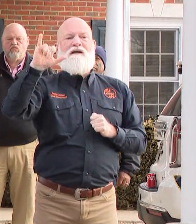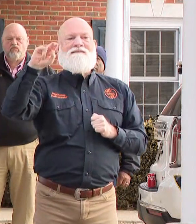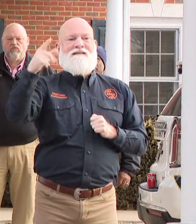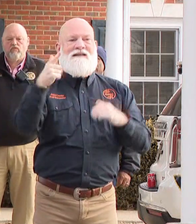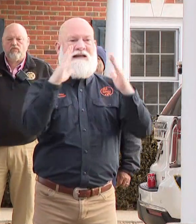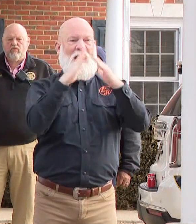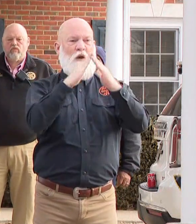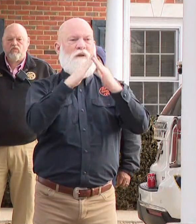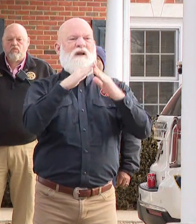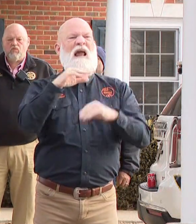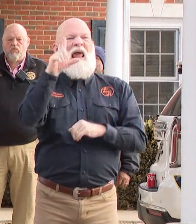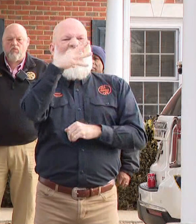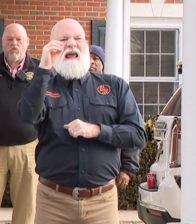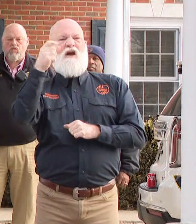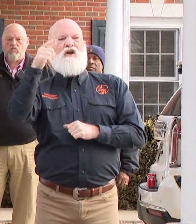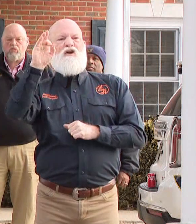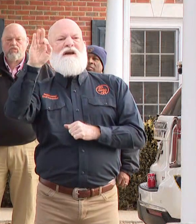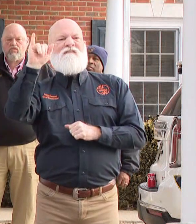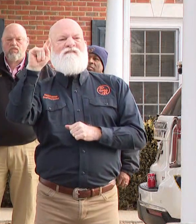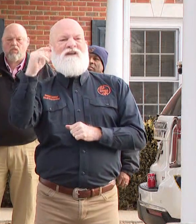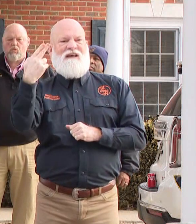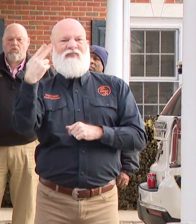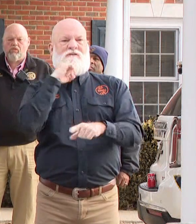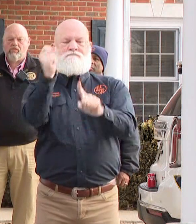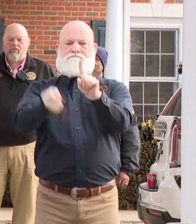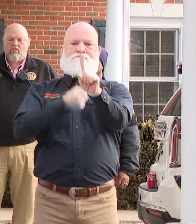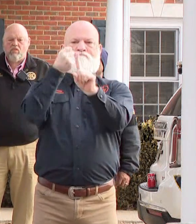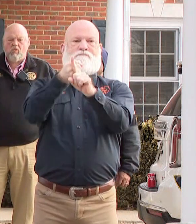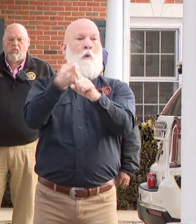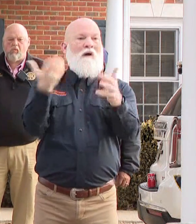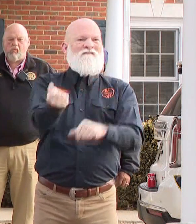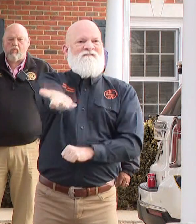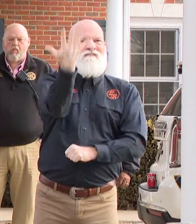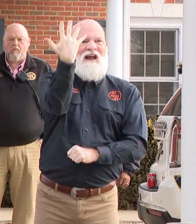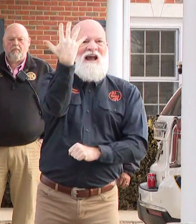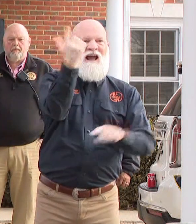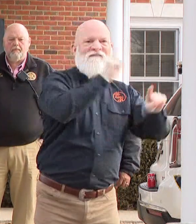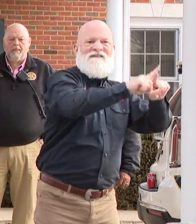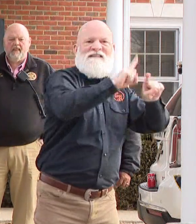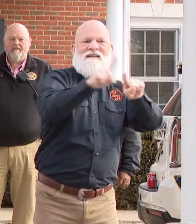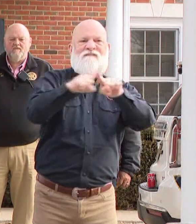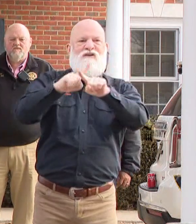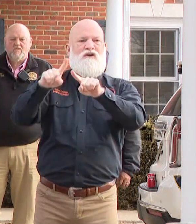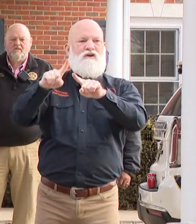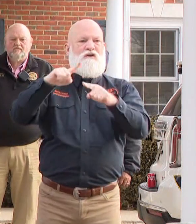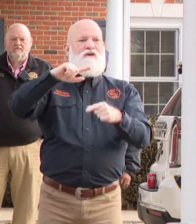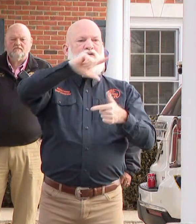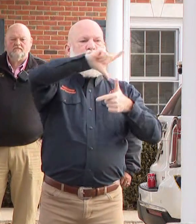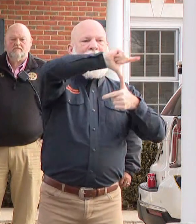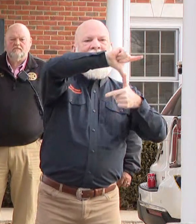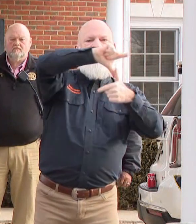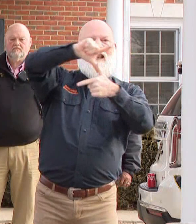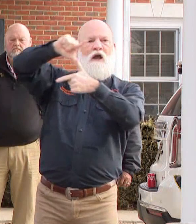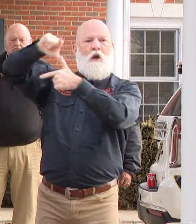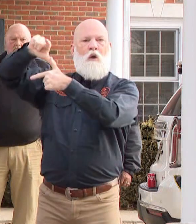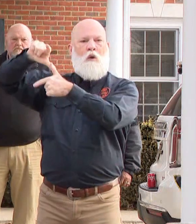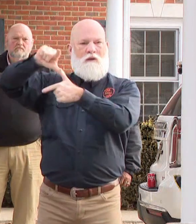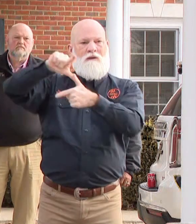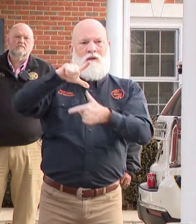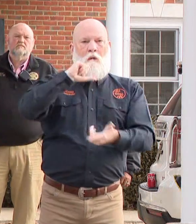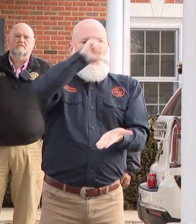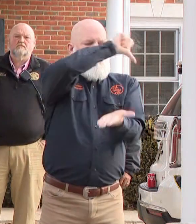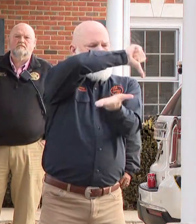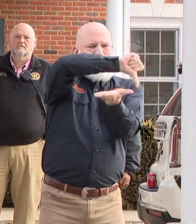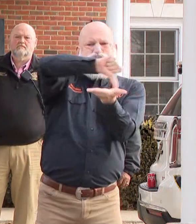five tornadoes. The National Weather Service shared with us late last night that Spalding County and the City of Griffin were